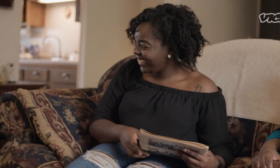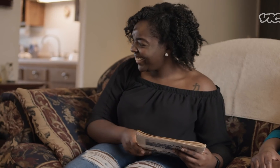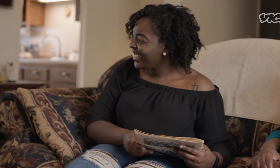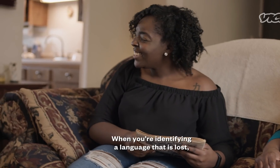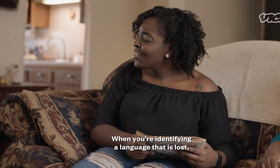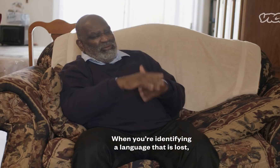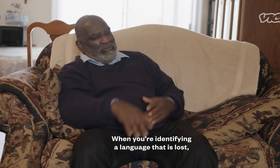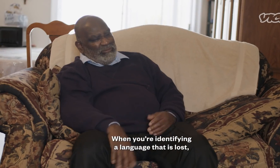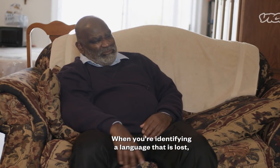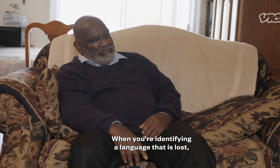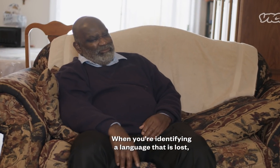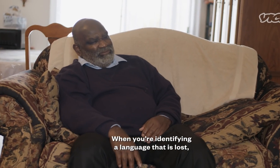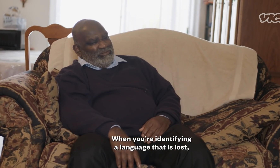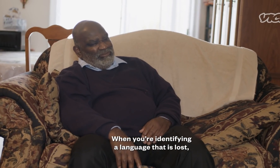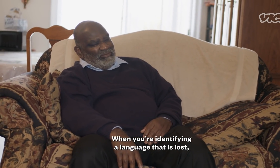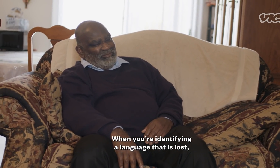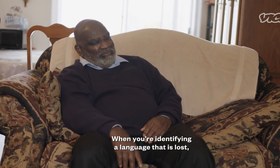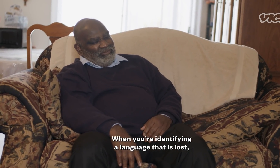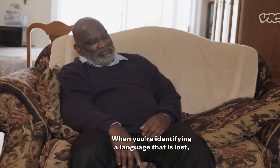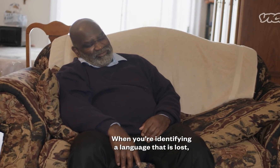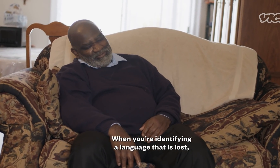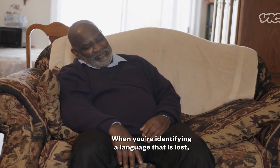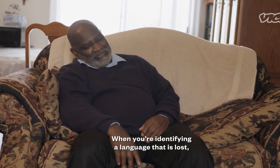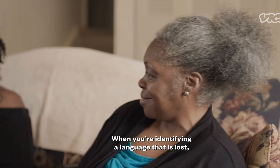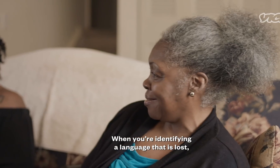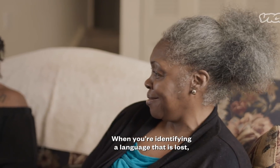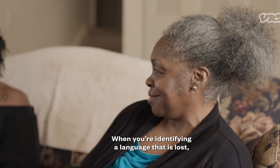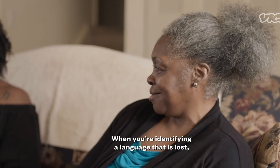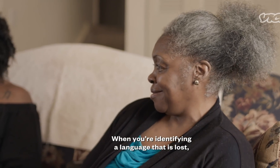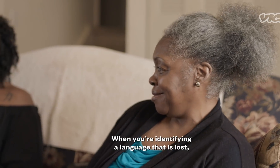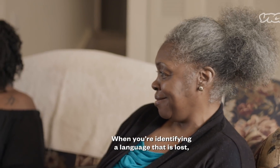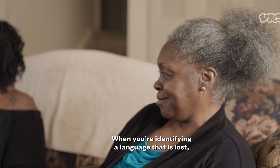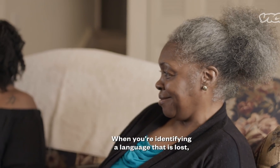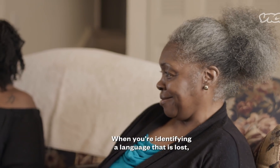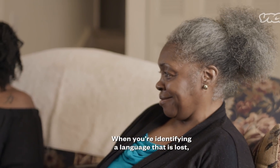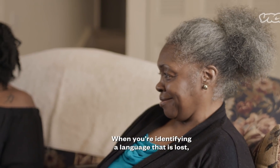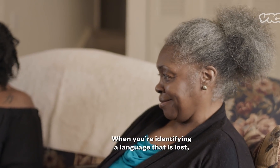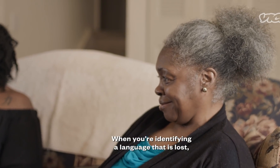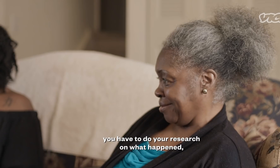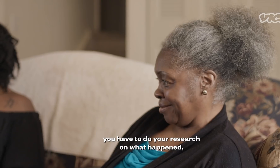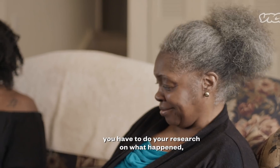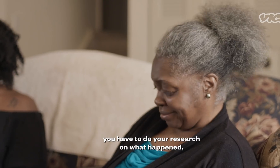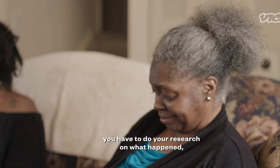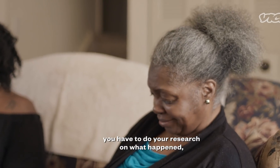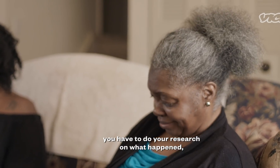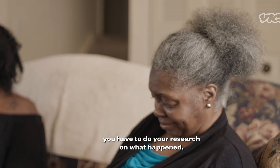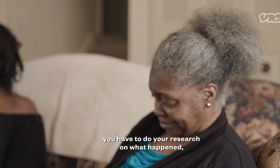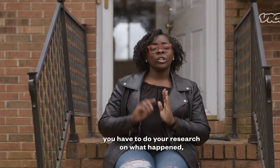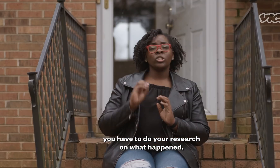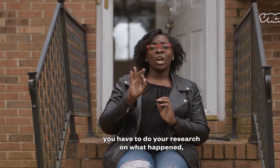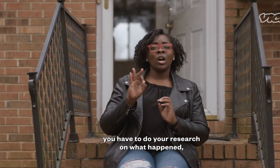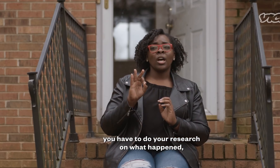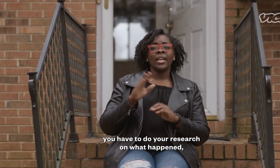When you're identifying a language that is lost, you have to do your research on